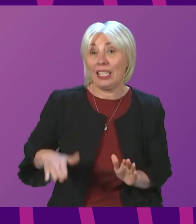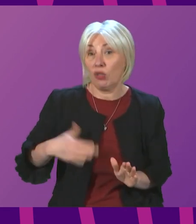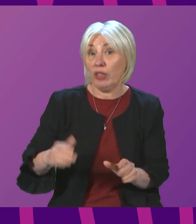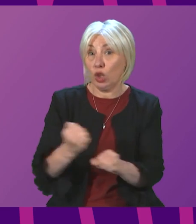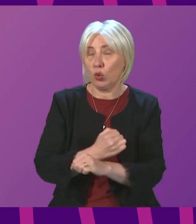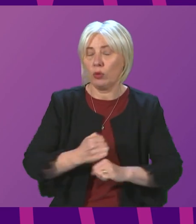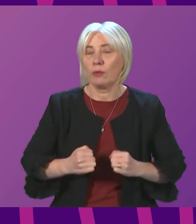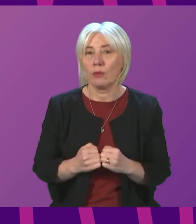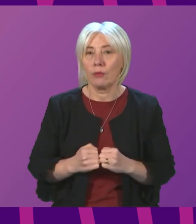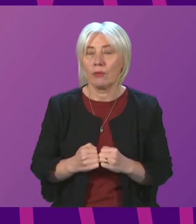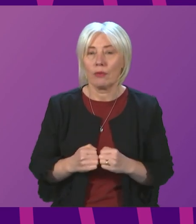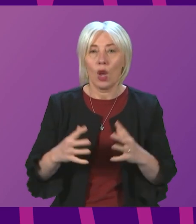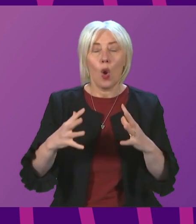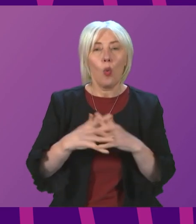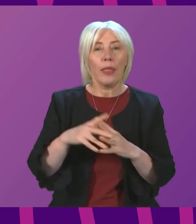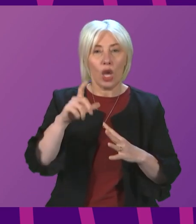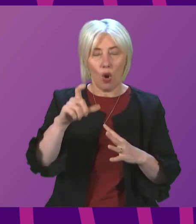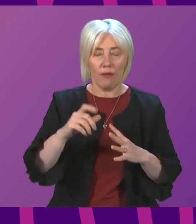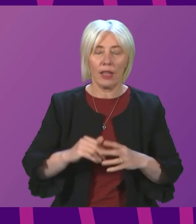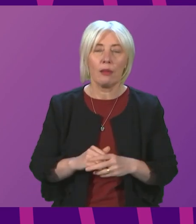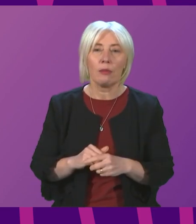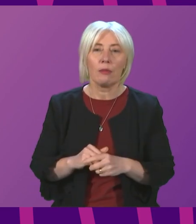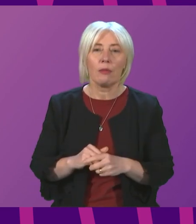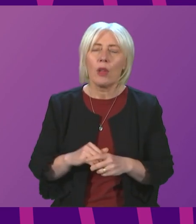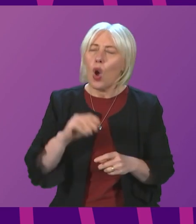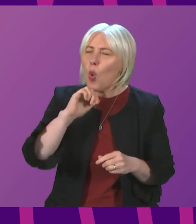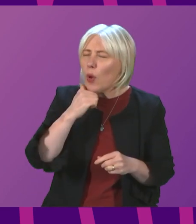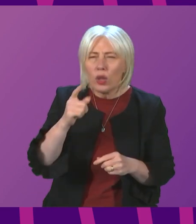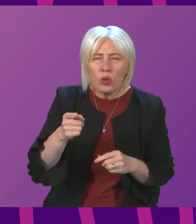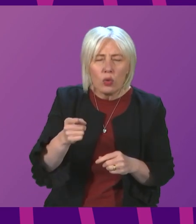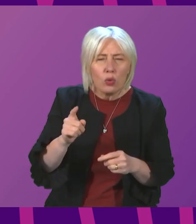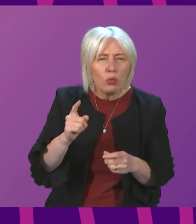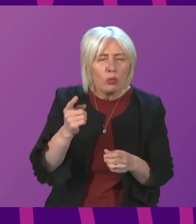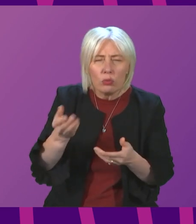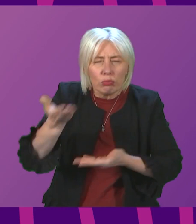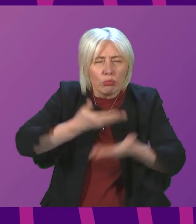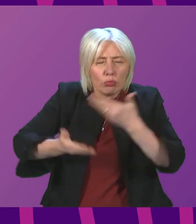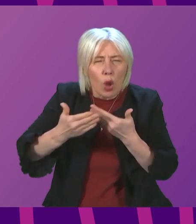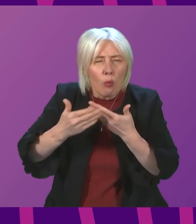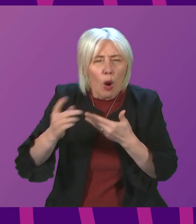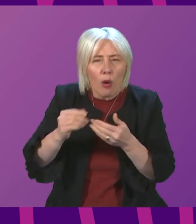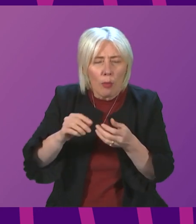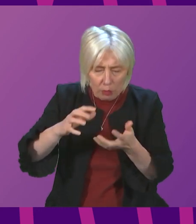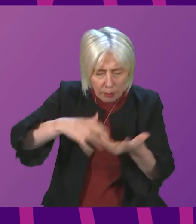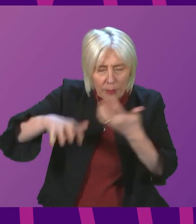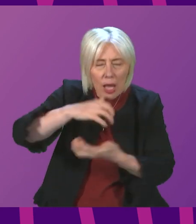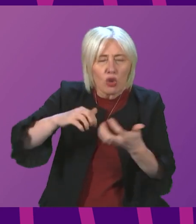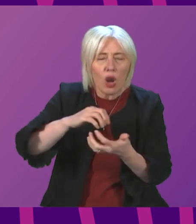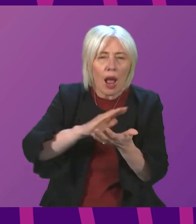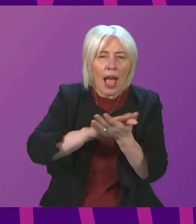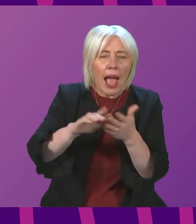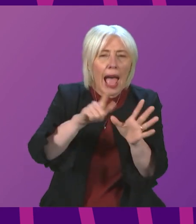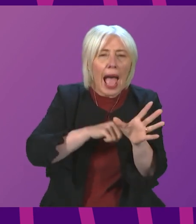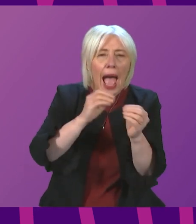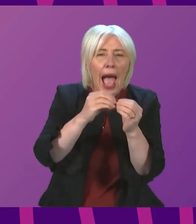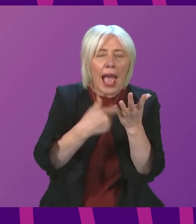Jeremy Balfour. Thank you. Can I ask the First Minister if she'll say something more about hybrid working opportunities as we slowly recover